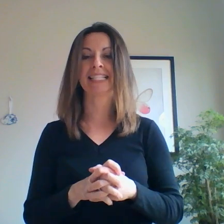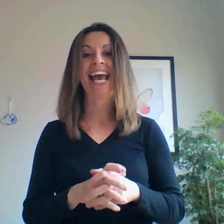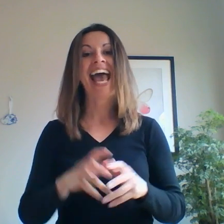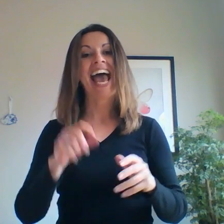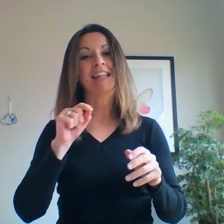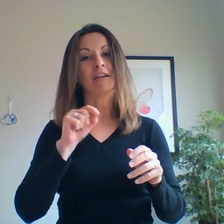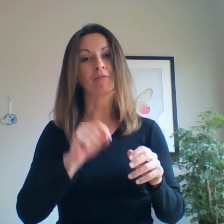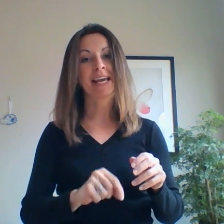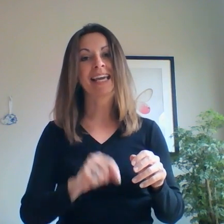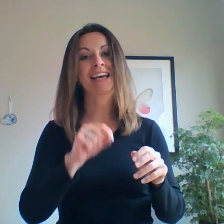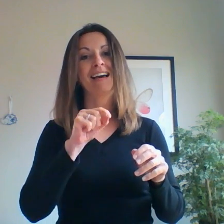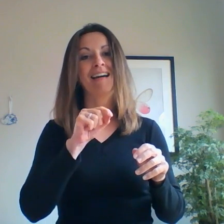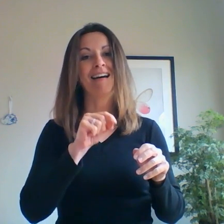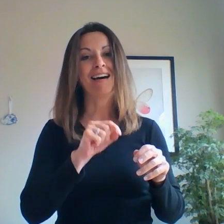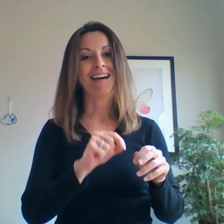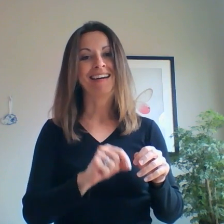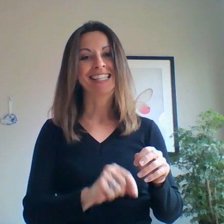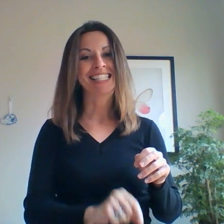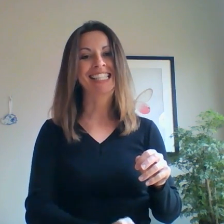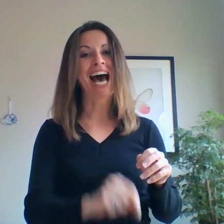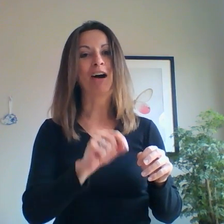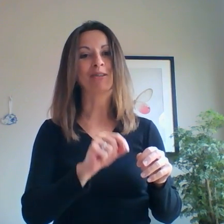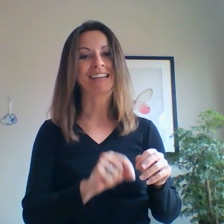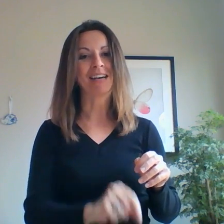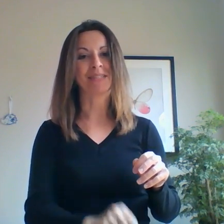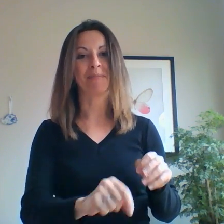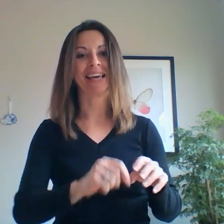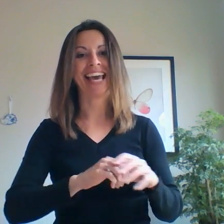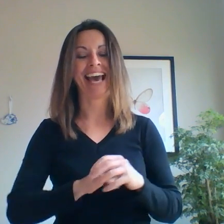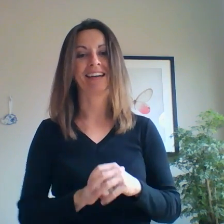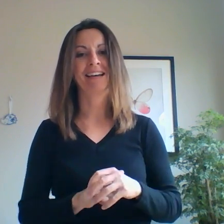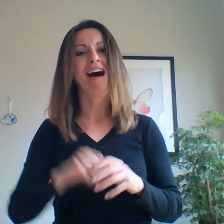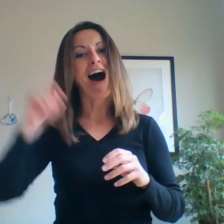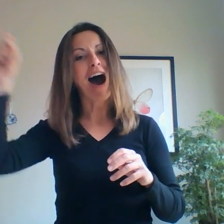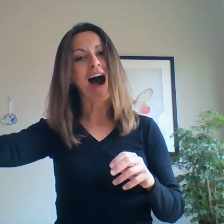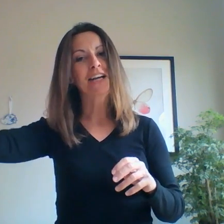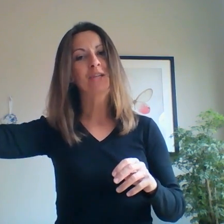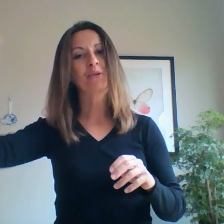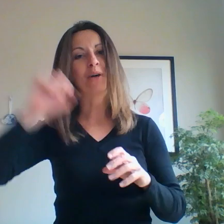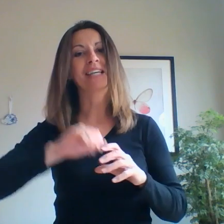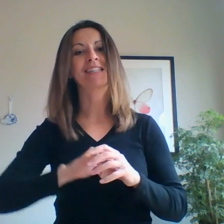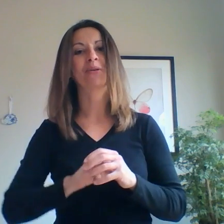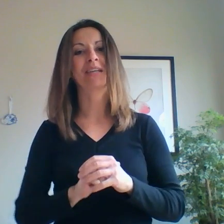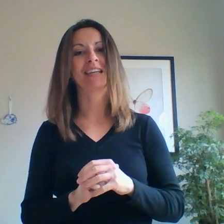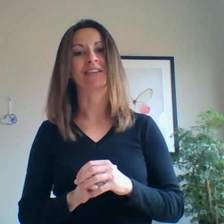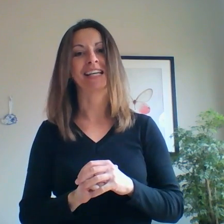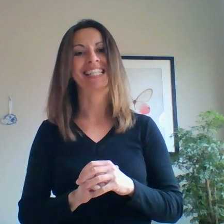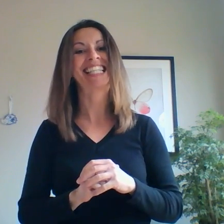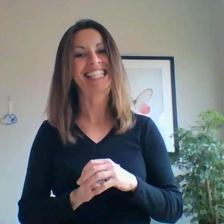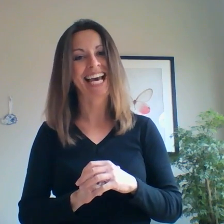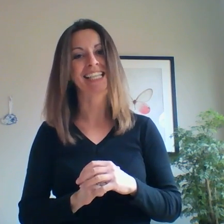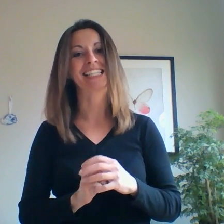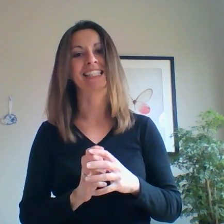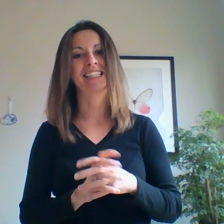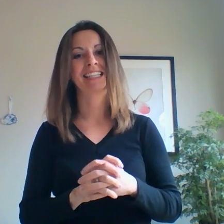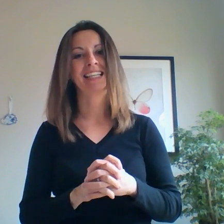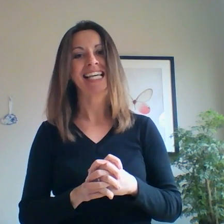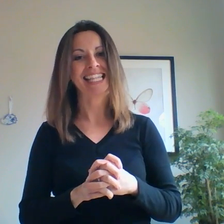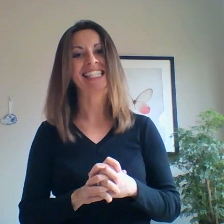and the ring sound comes up again. Are you going to hear it, detect it, this